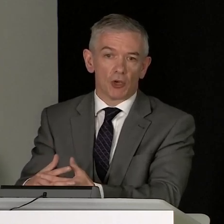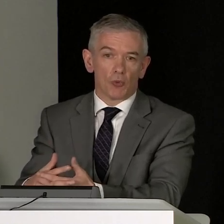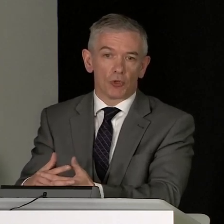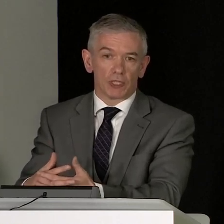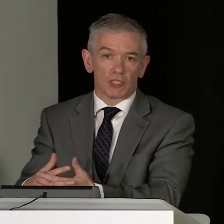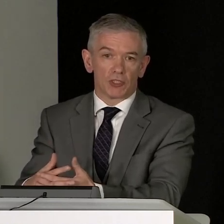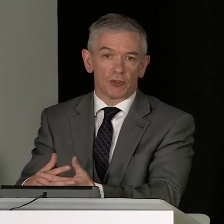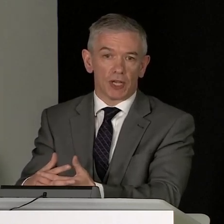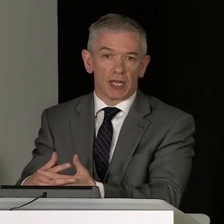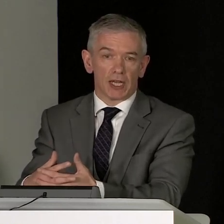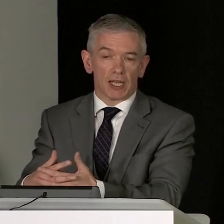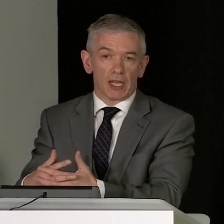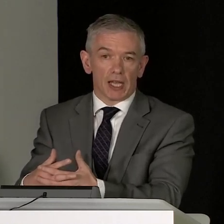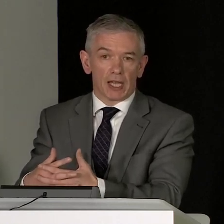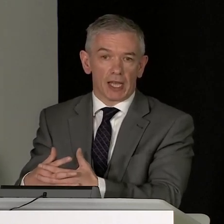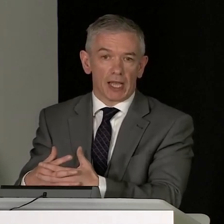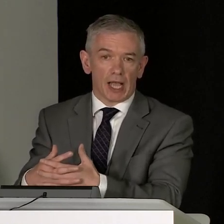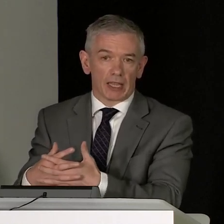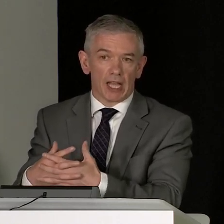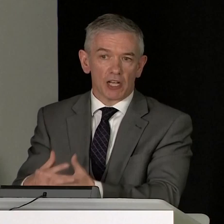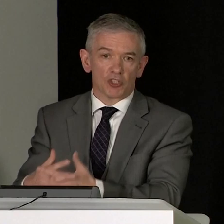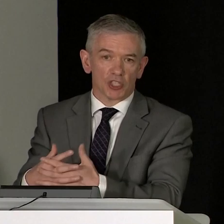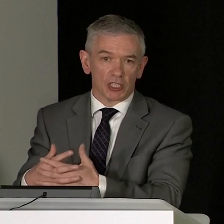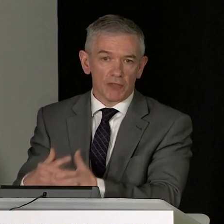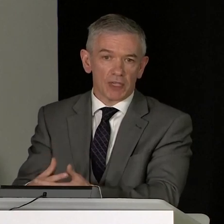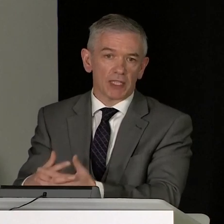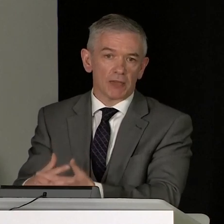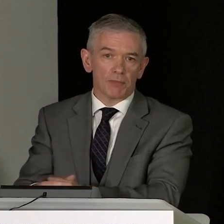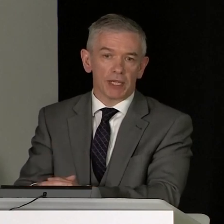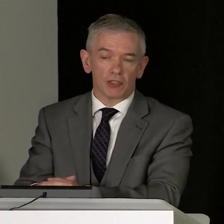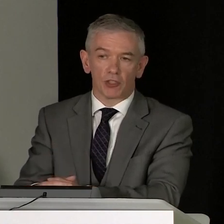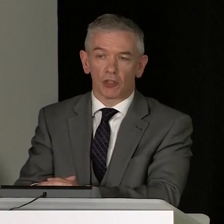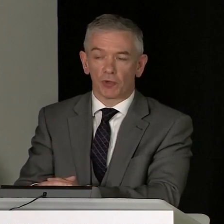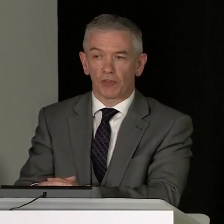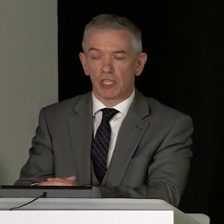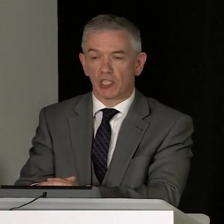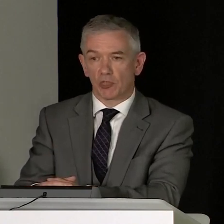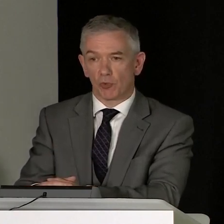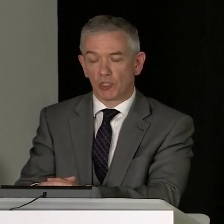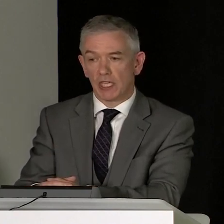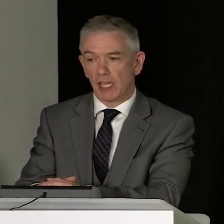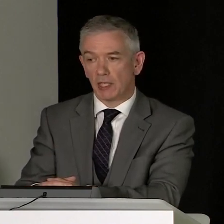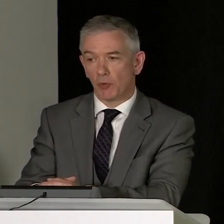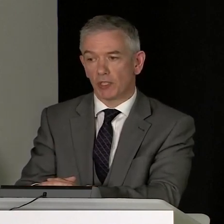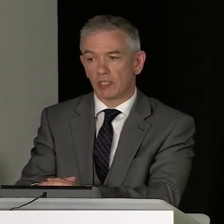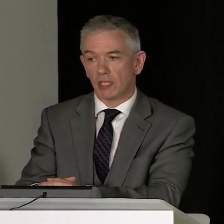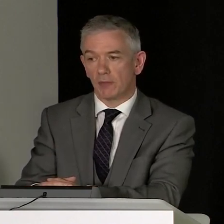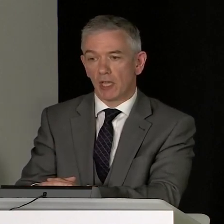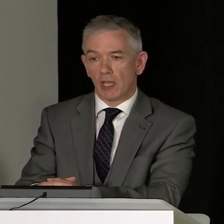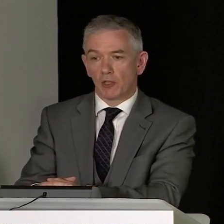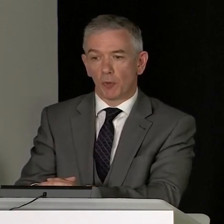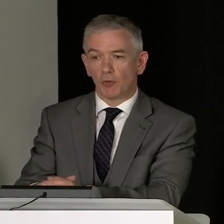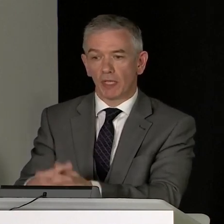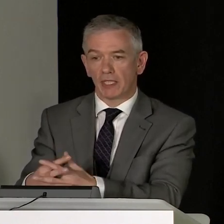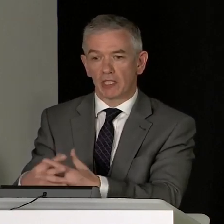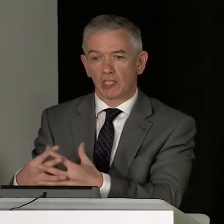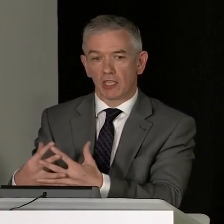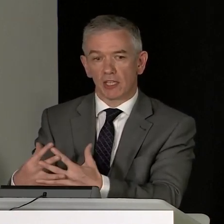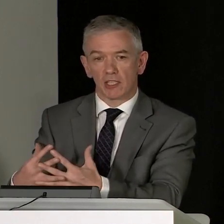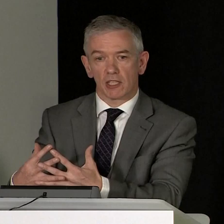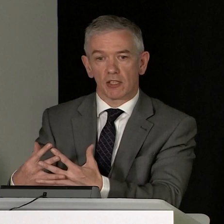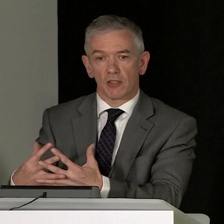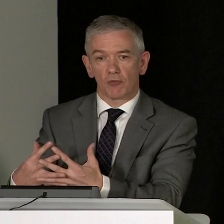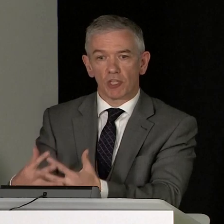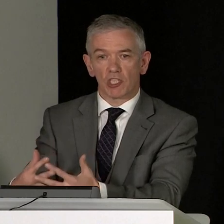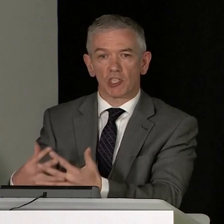taken won't lead to a large or significant impact in the number of cases that we'll see at any point in time, the bottom line is